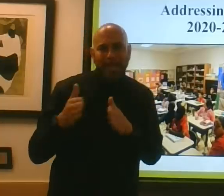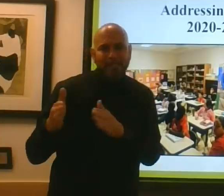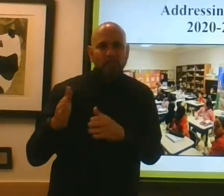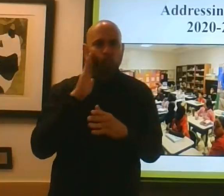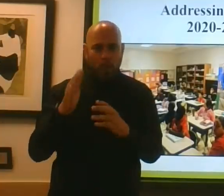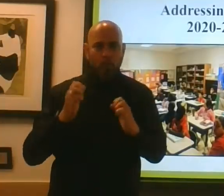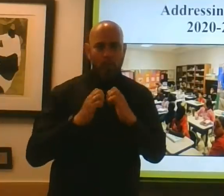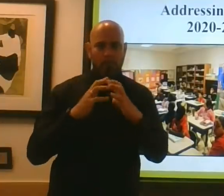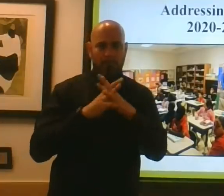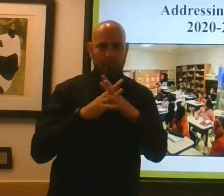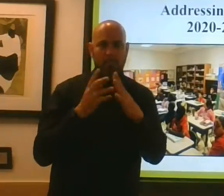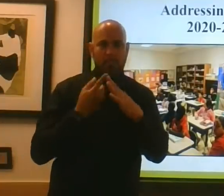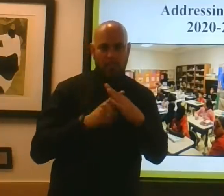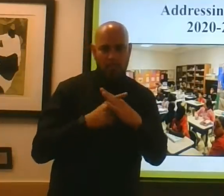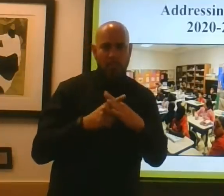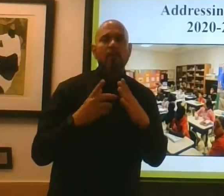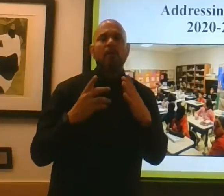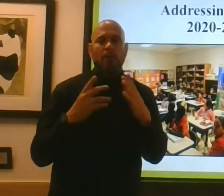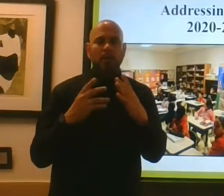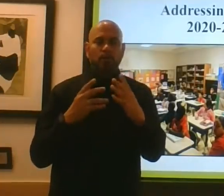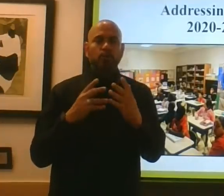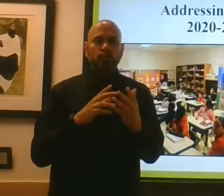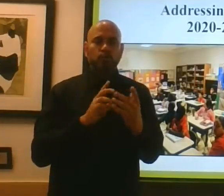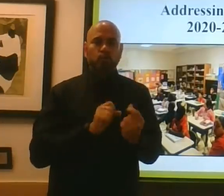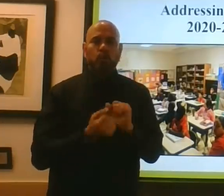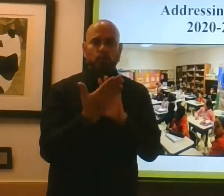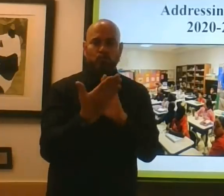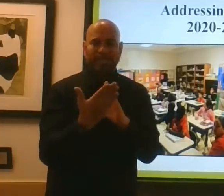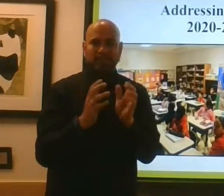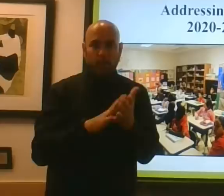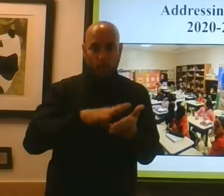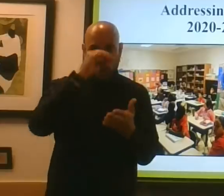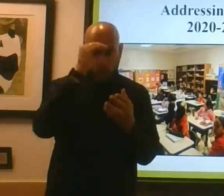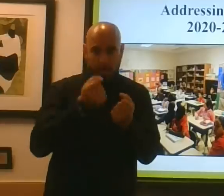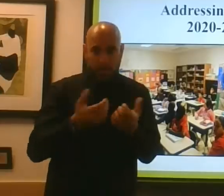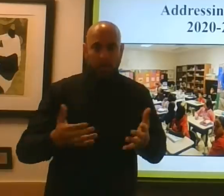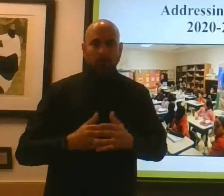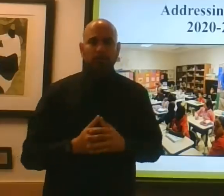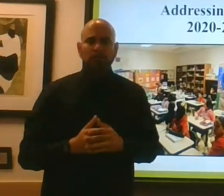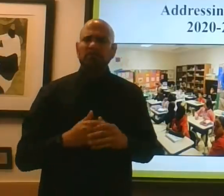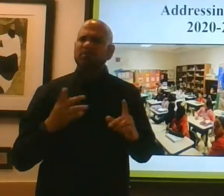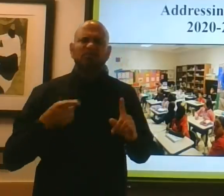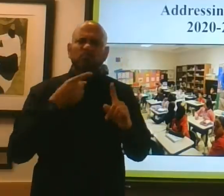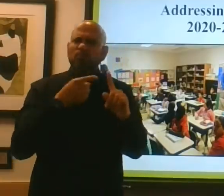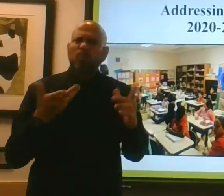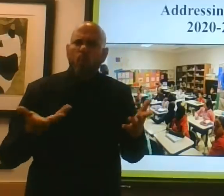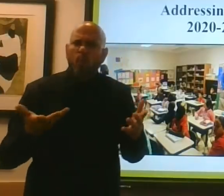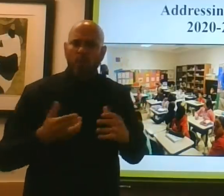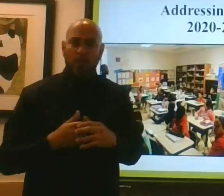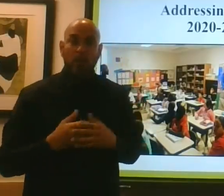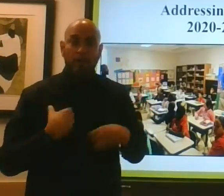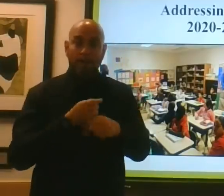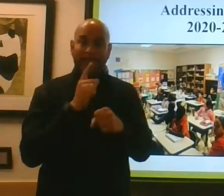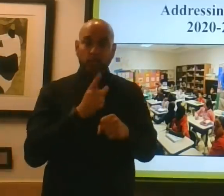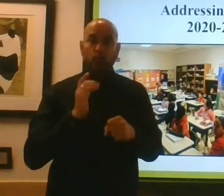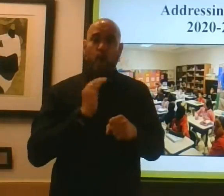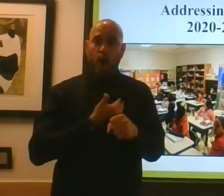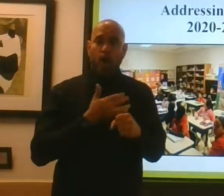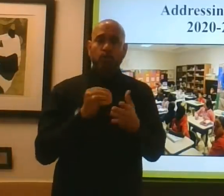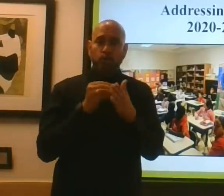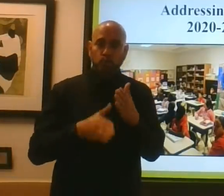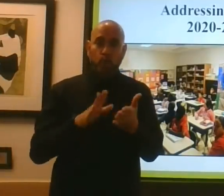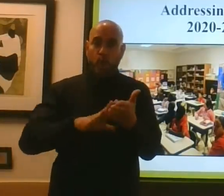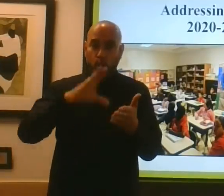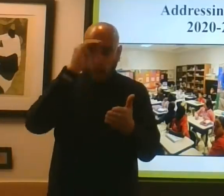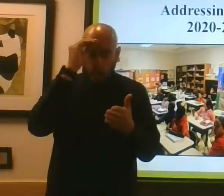address learning loss. Our goal is this, is to help our kids learn and to recover, to accelerate, to go